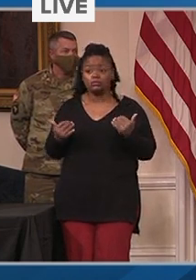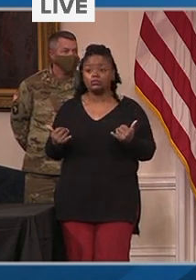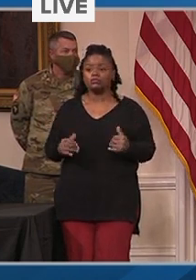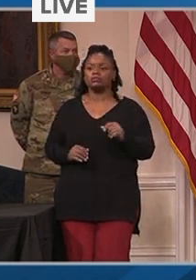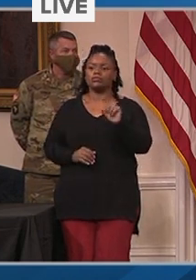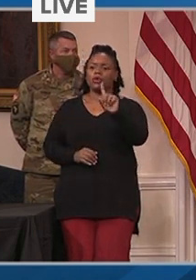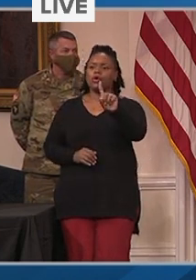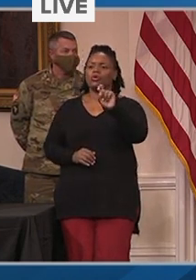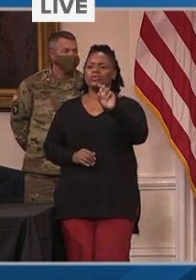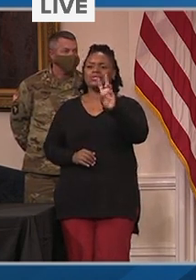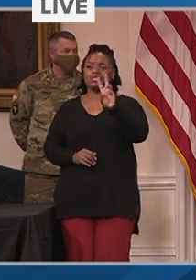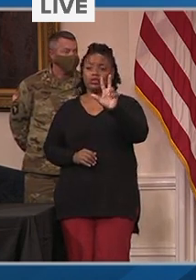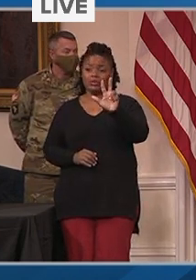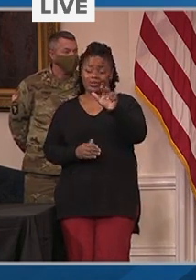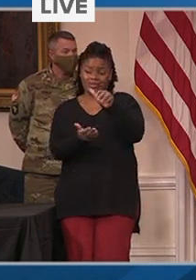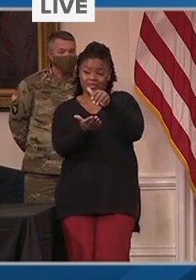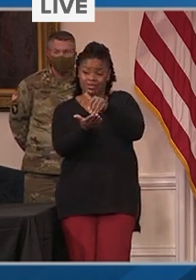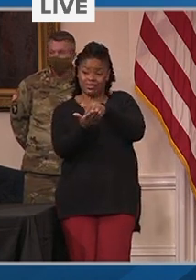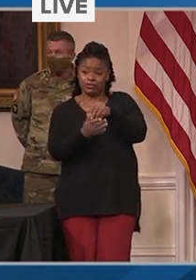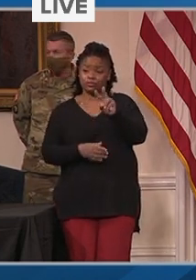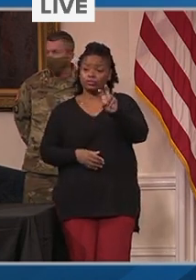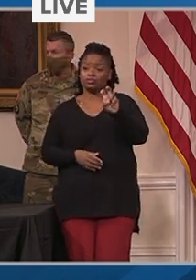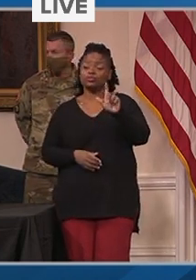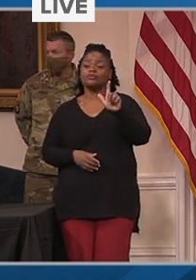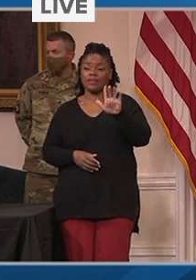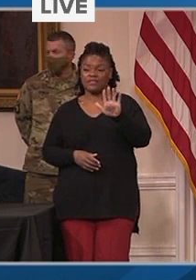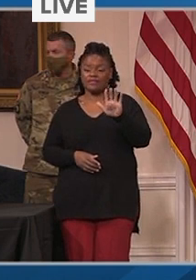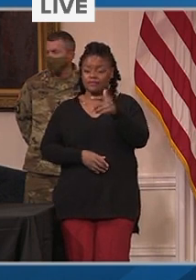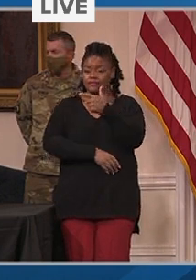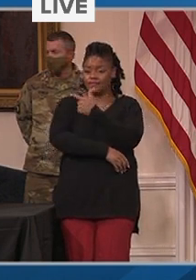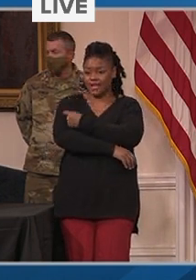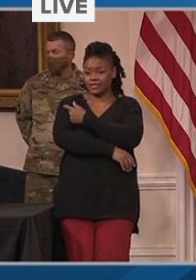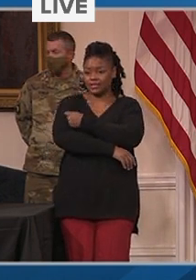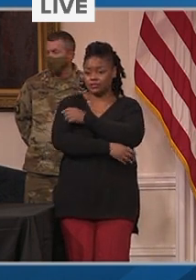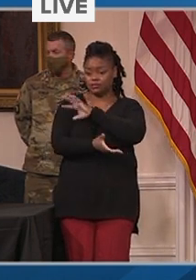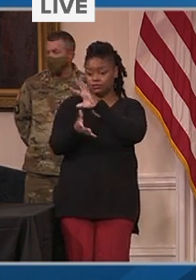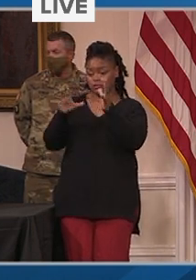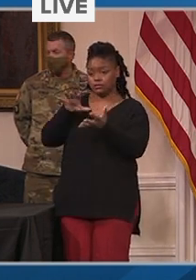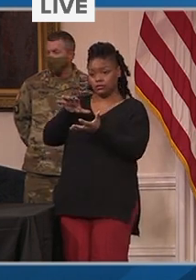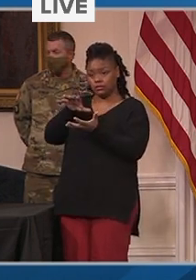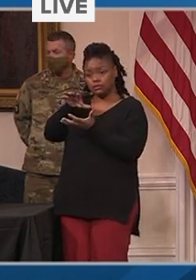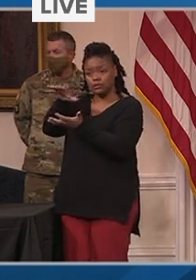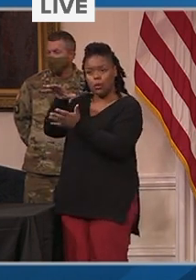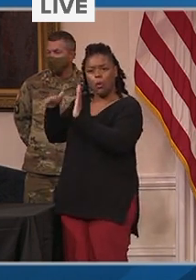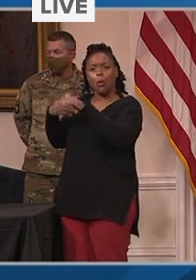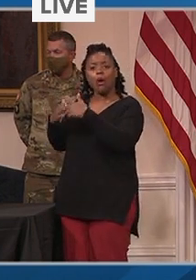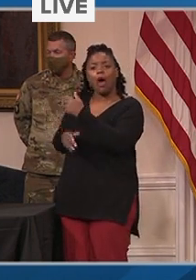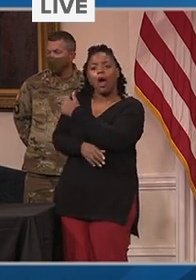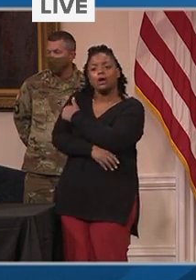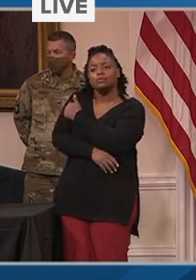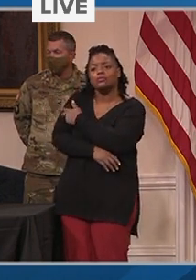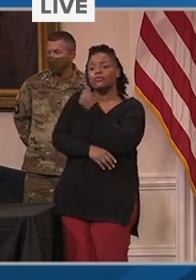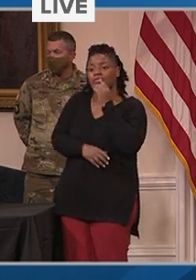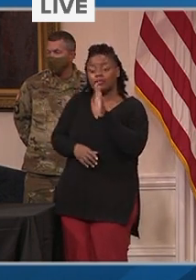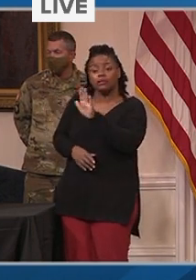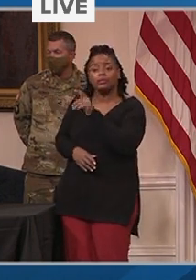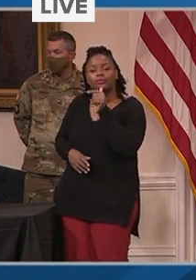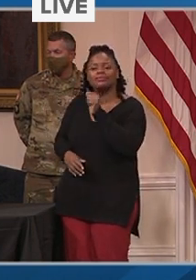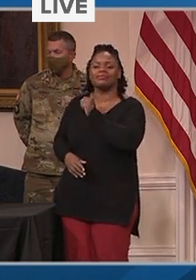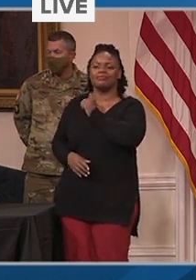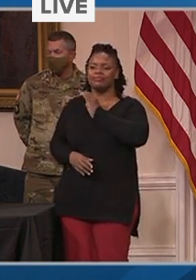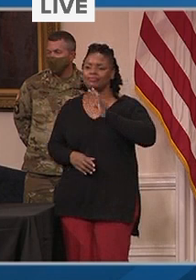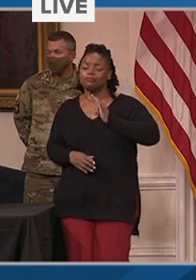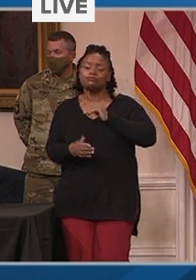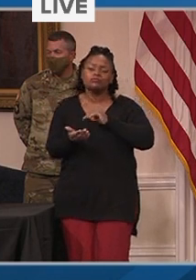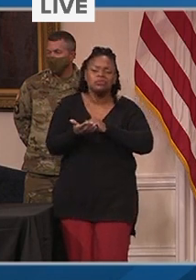163,225 were sent to every Maryland hospital for critical frontline workers.